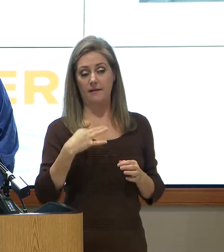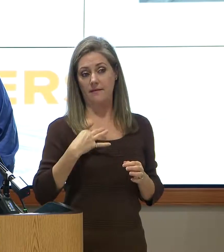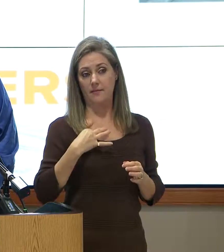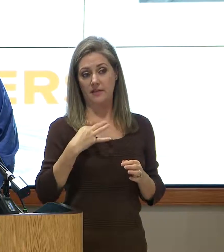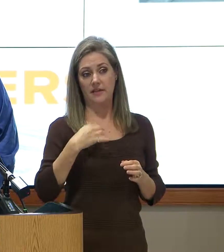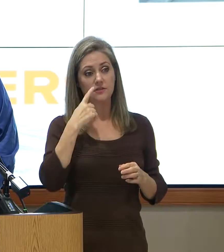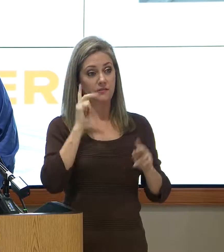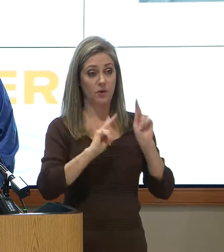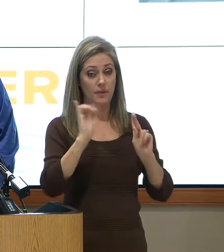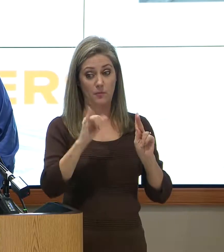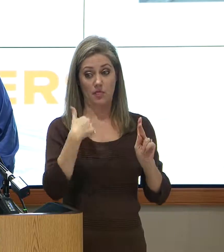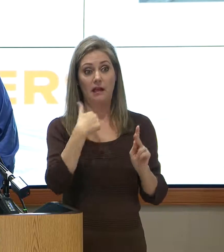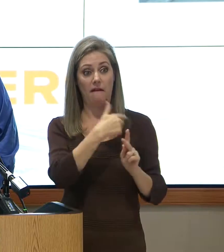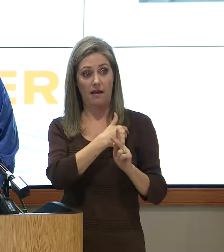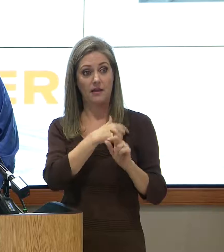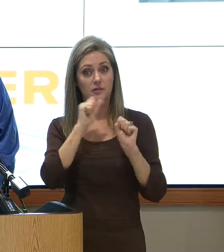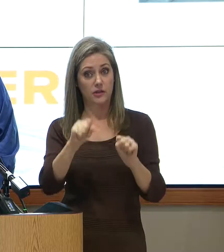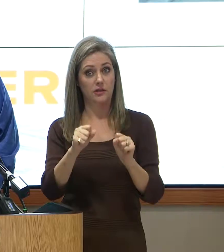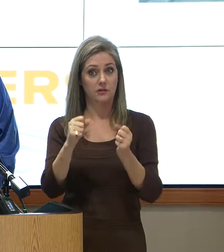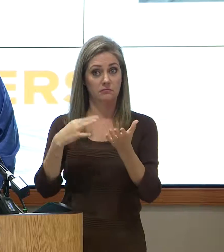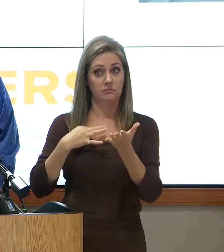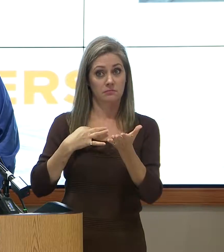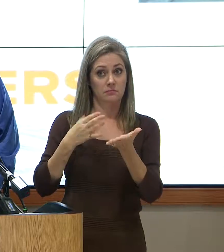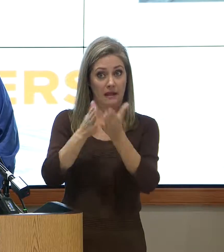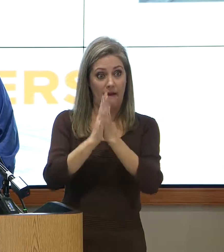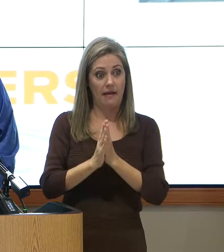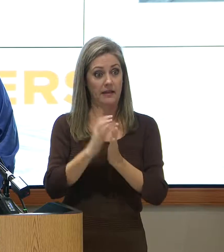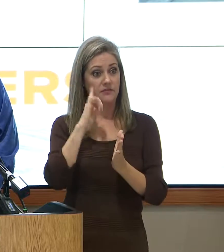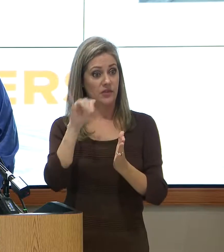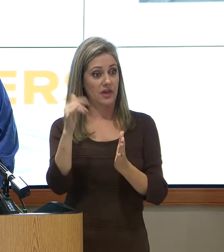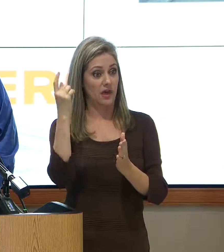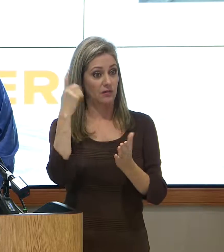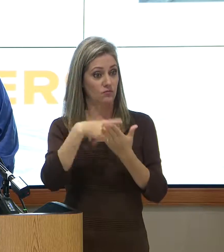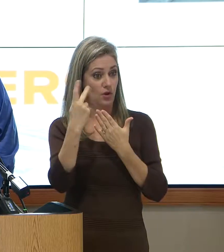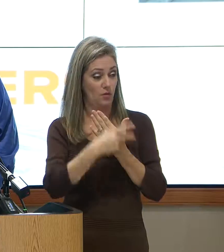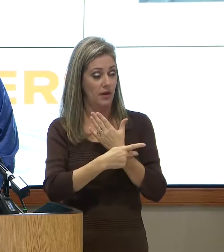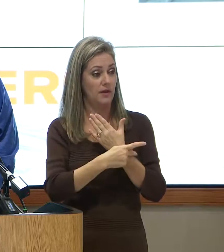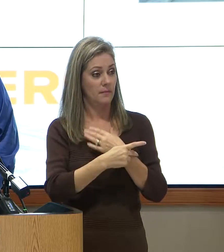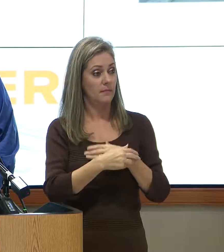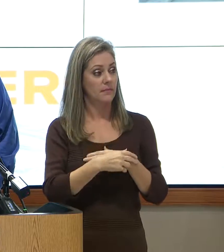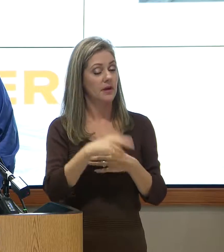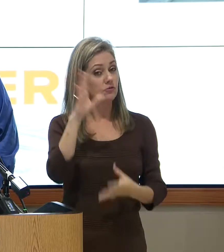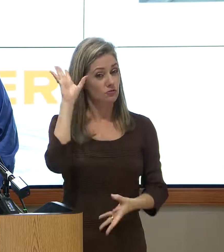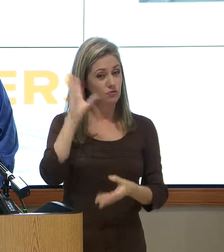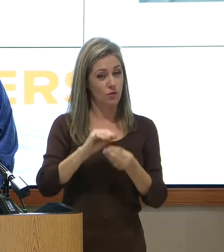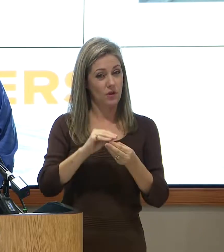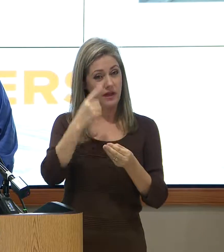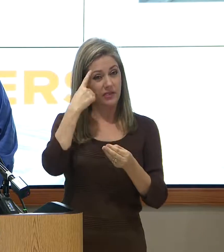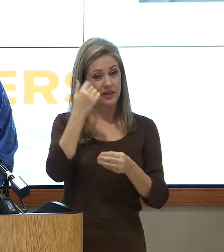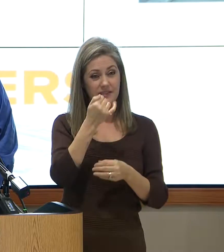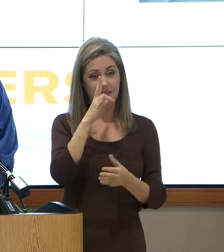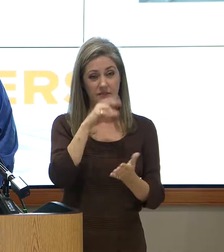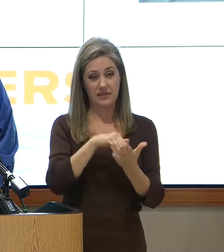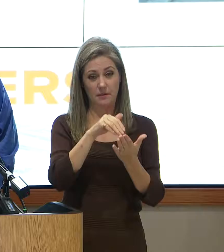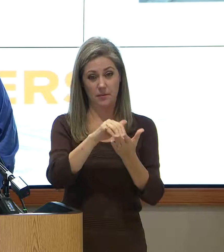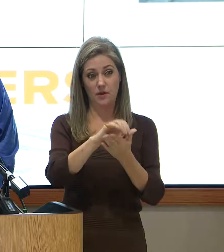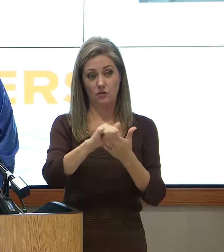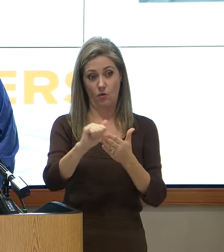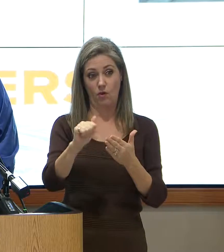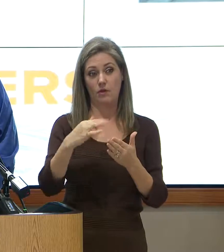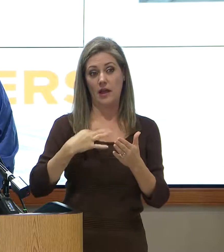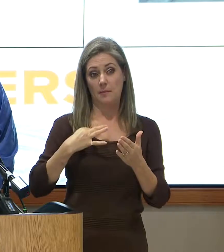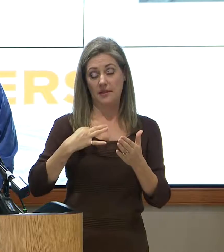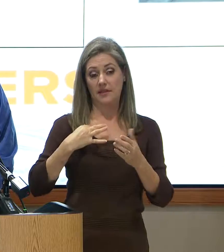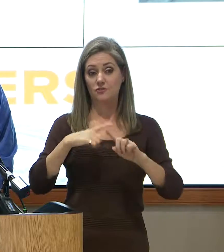for folks like us to make an application to be considered for that program. And I think in total that was a $17 million application.